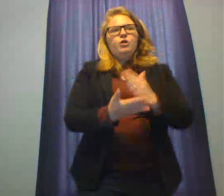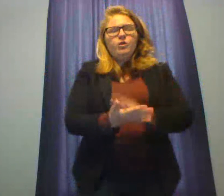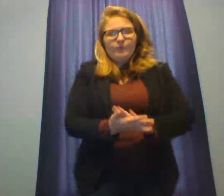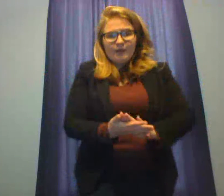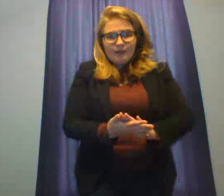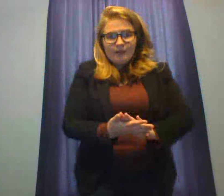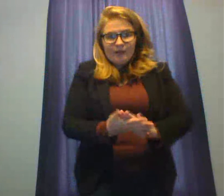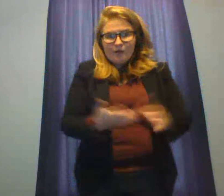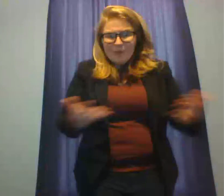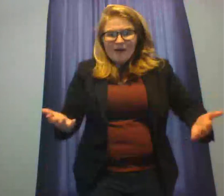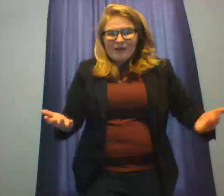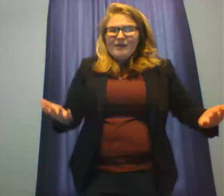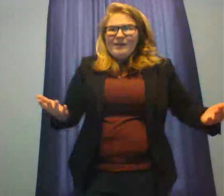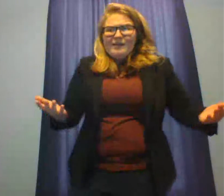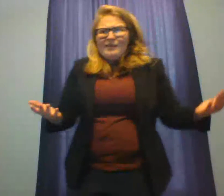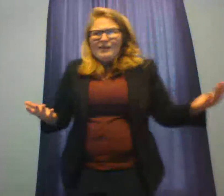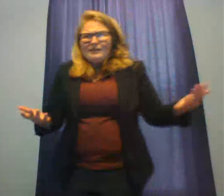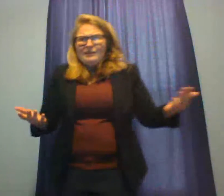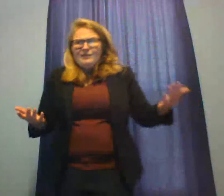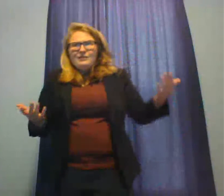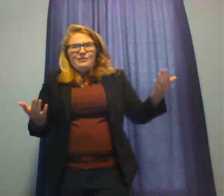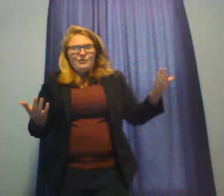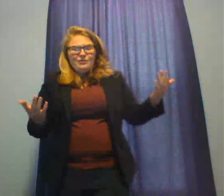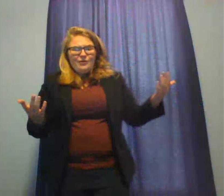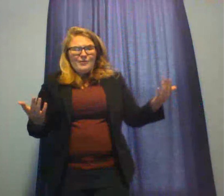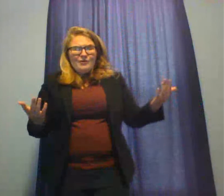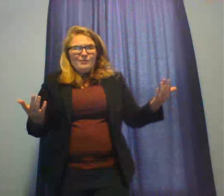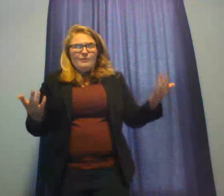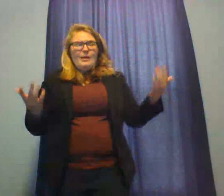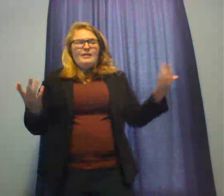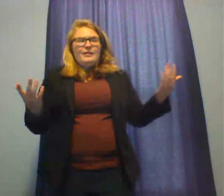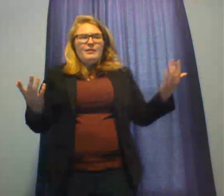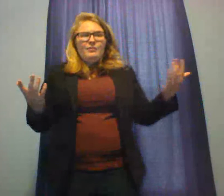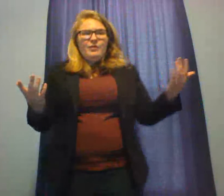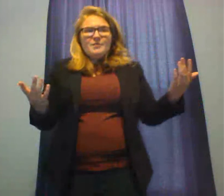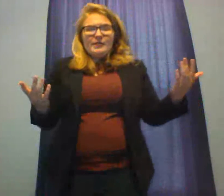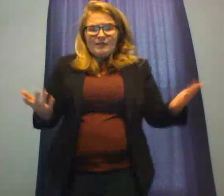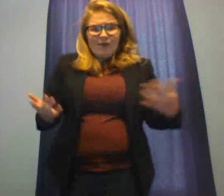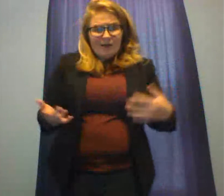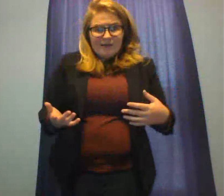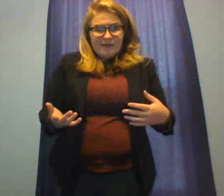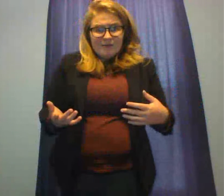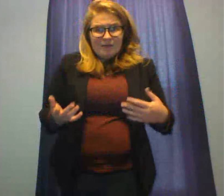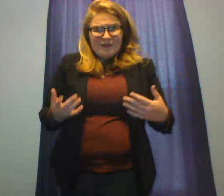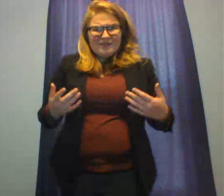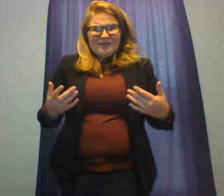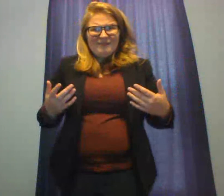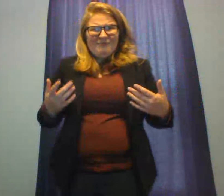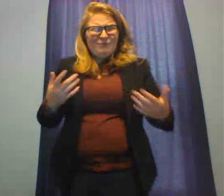argument in your body, then your argument automatically becomes less valid because people